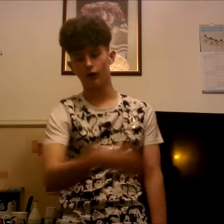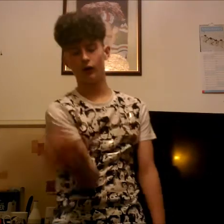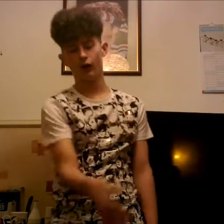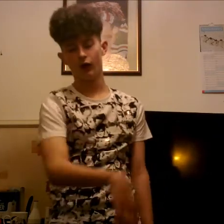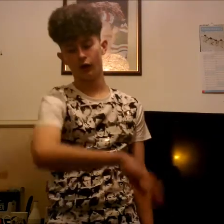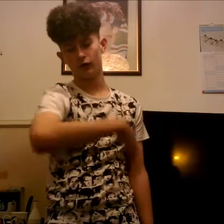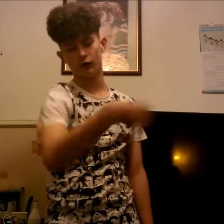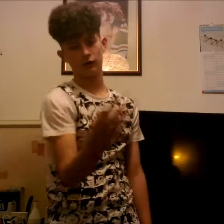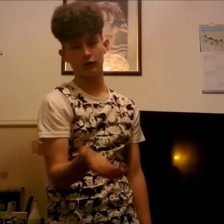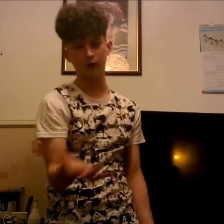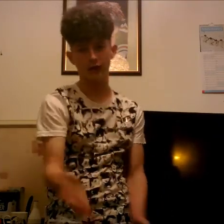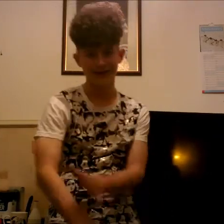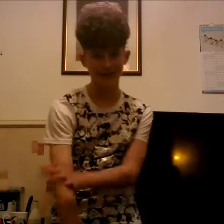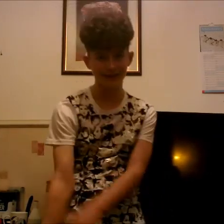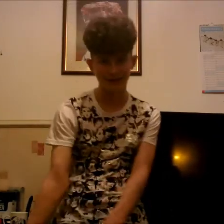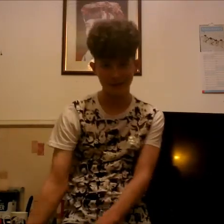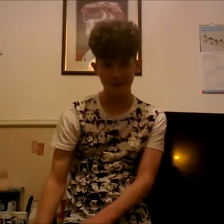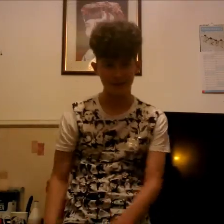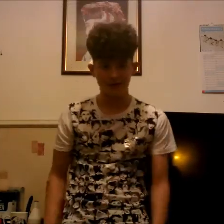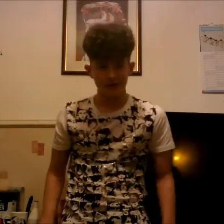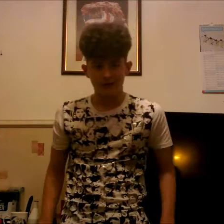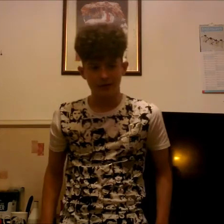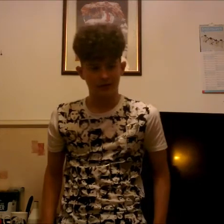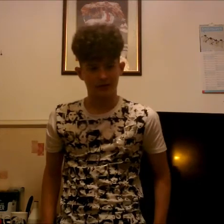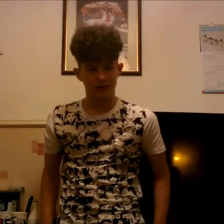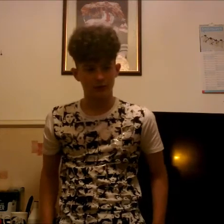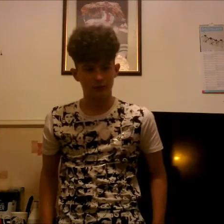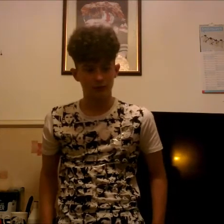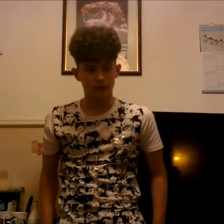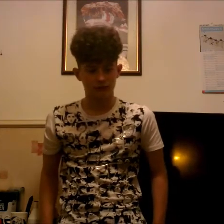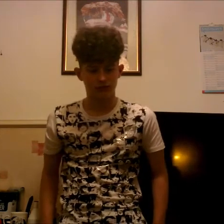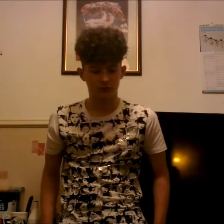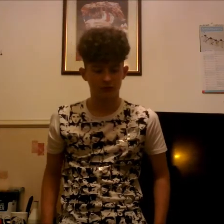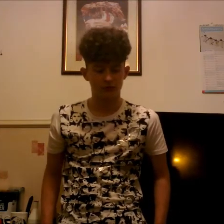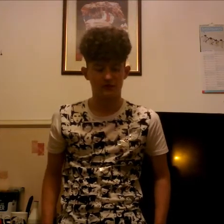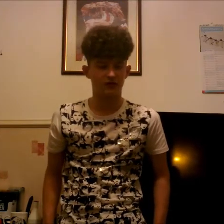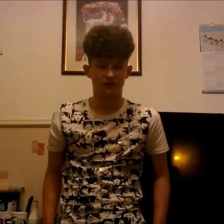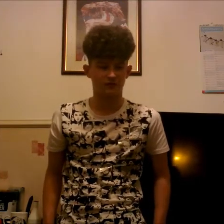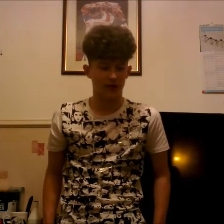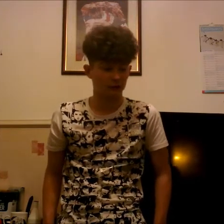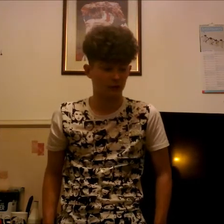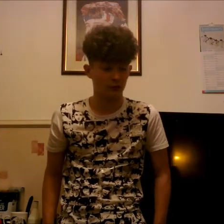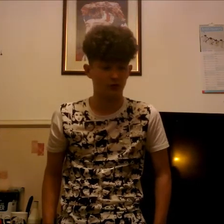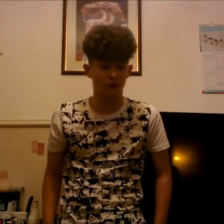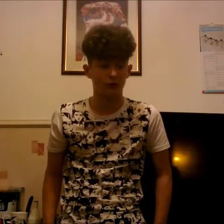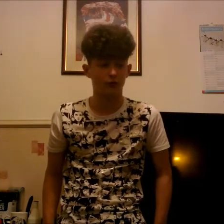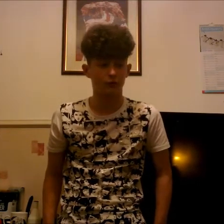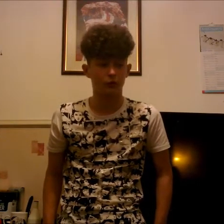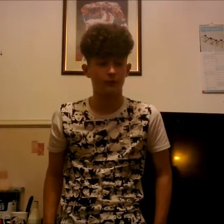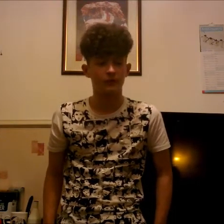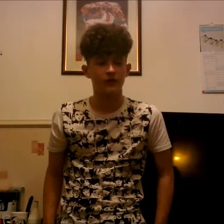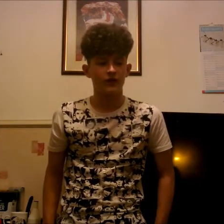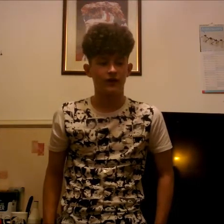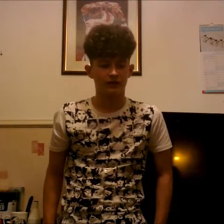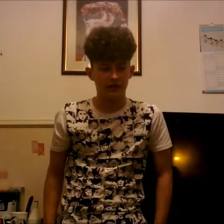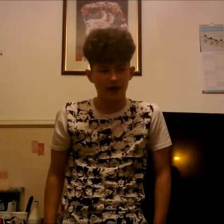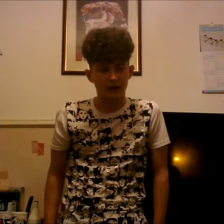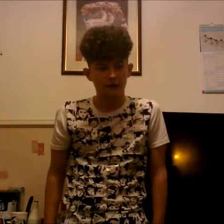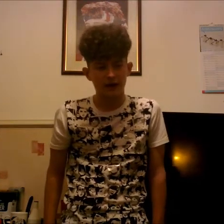oh hanging there i didn't know so i was like oh i don't know i was running underwater after that